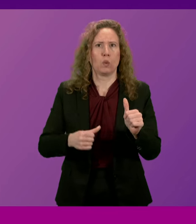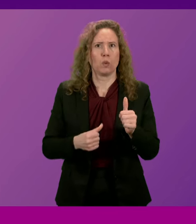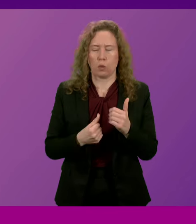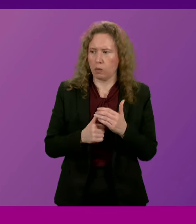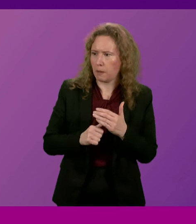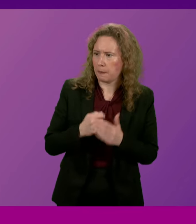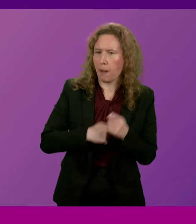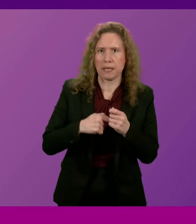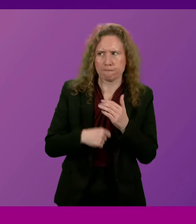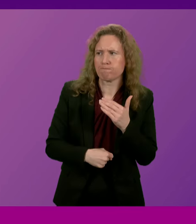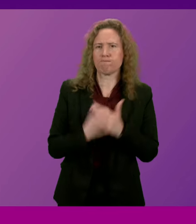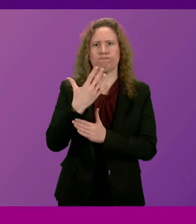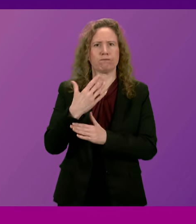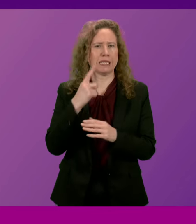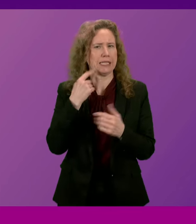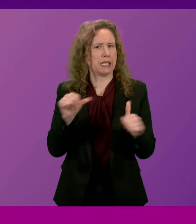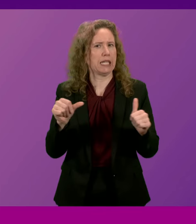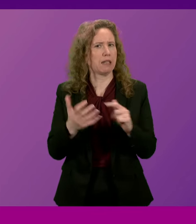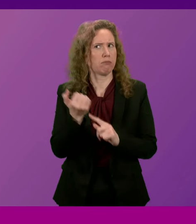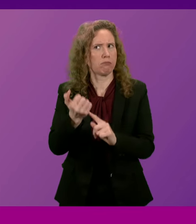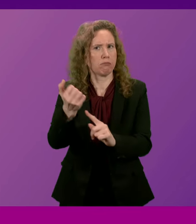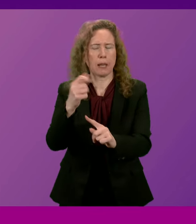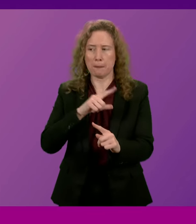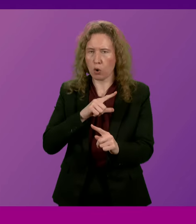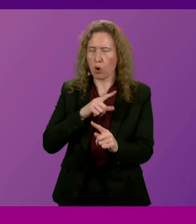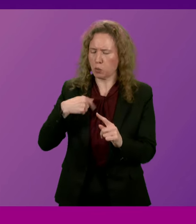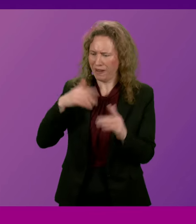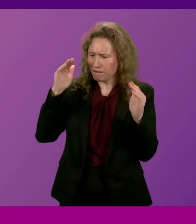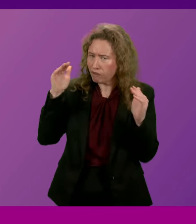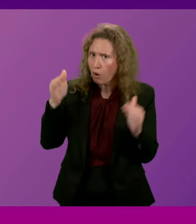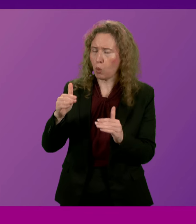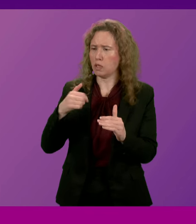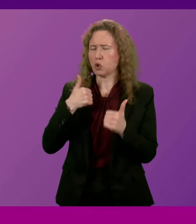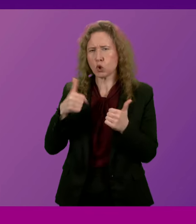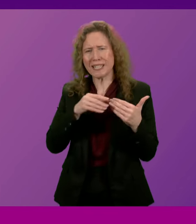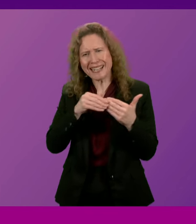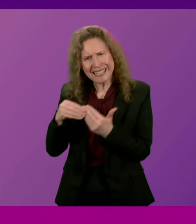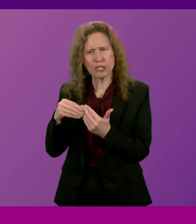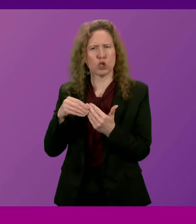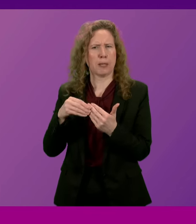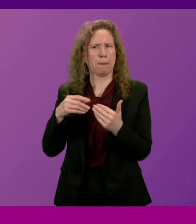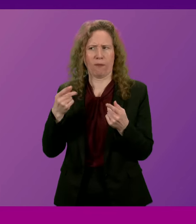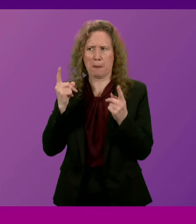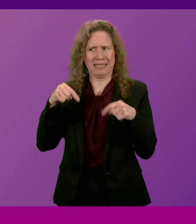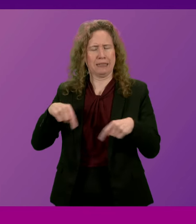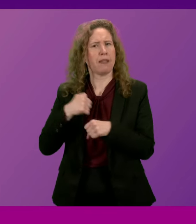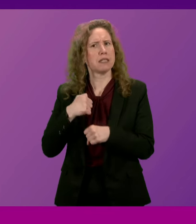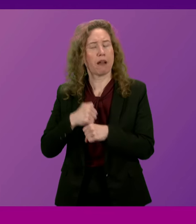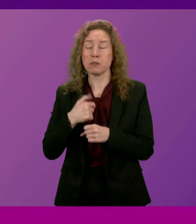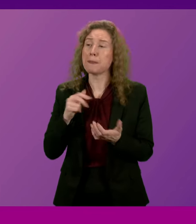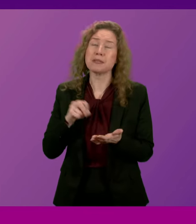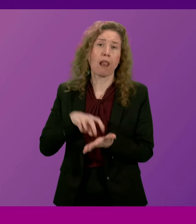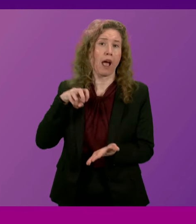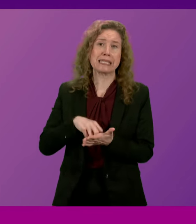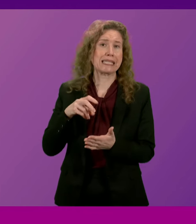to see the fruits of that activity as a consequence of the sustained focus and leadership of ministers in this Government. So I'm delighted